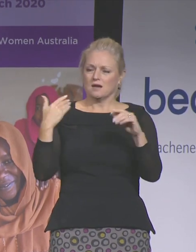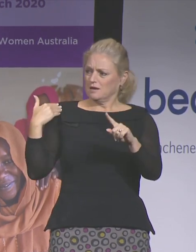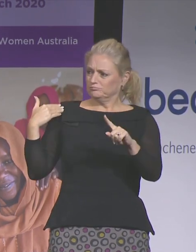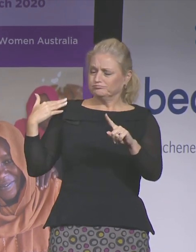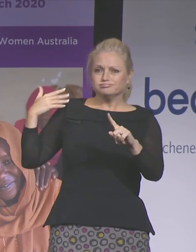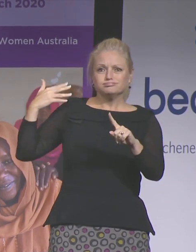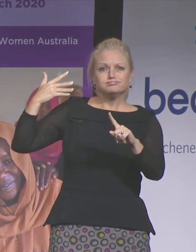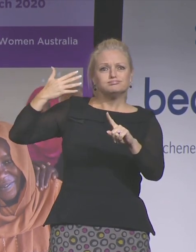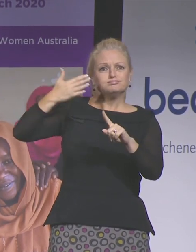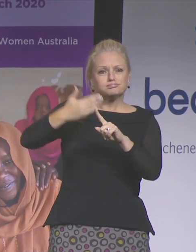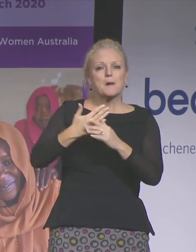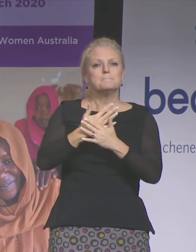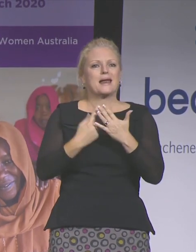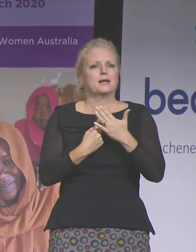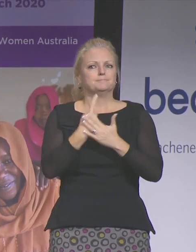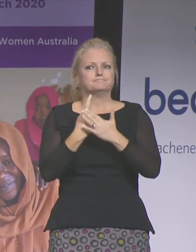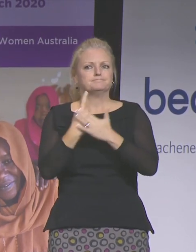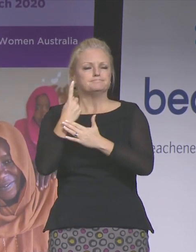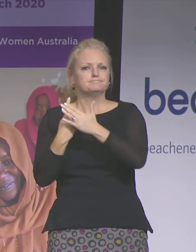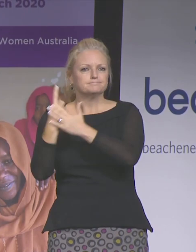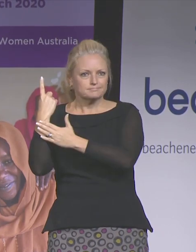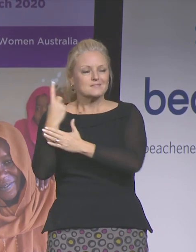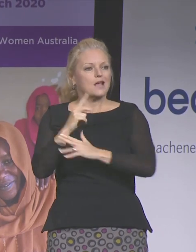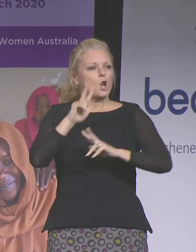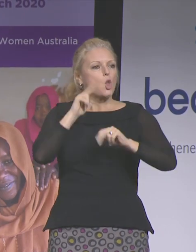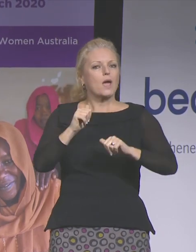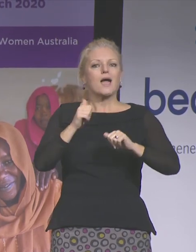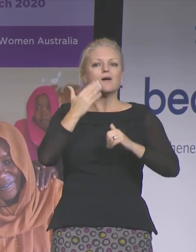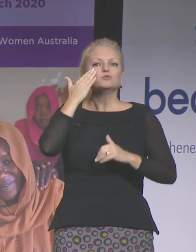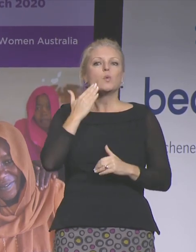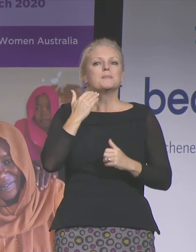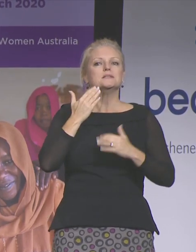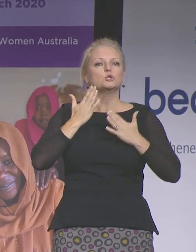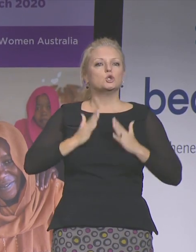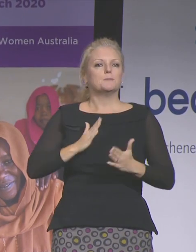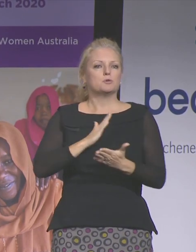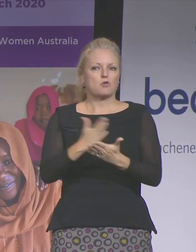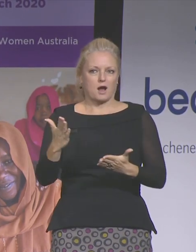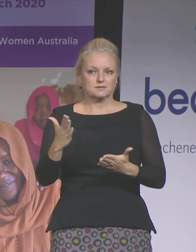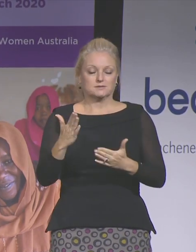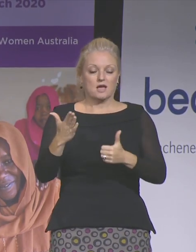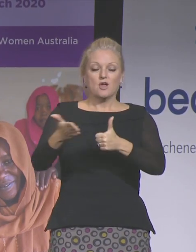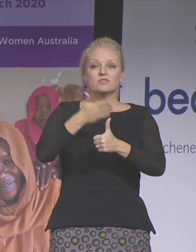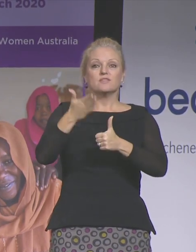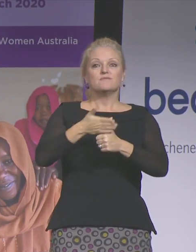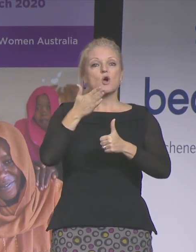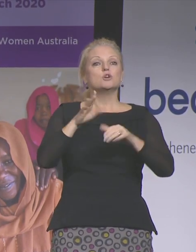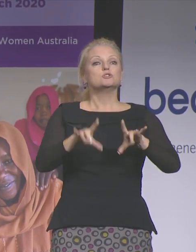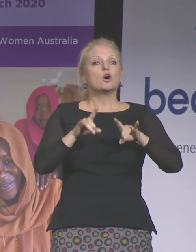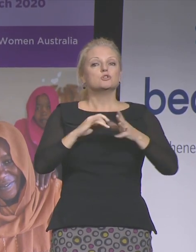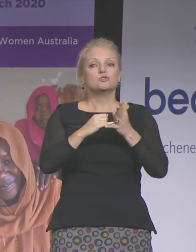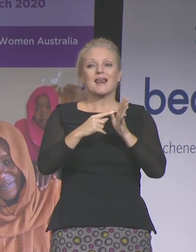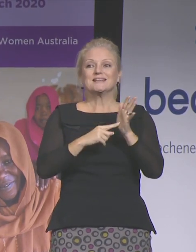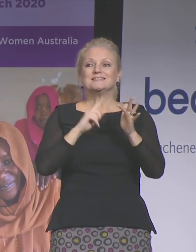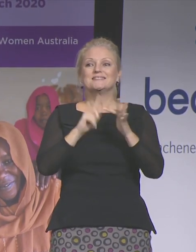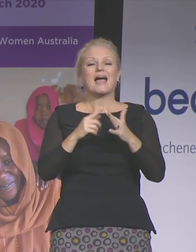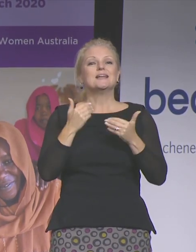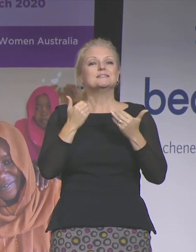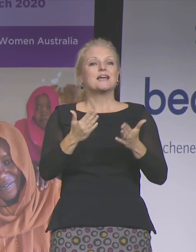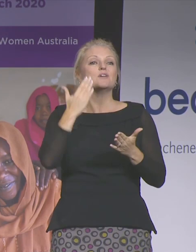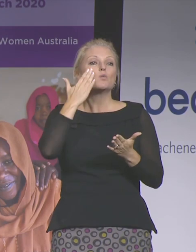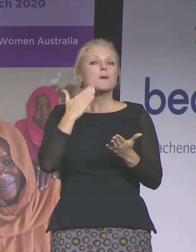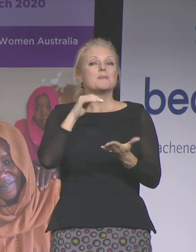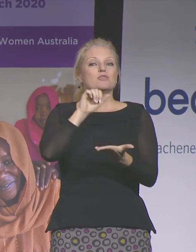history of protecting women's human rights. You were the first Australian state to give women the right to vote in 1984